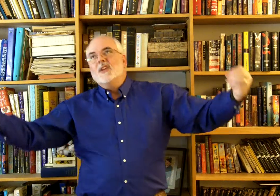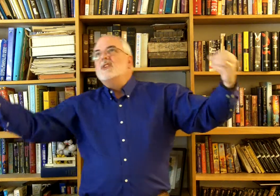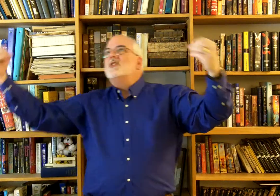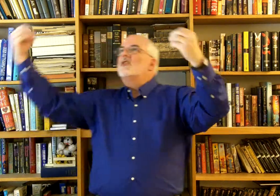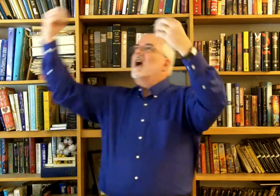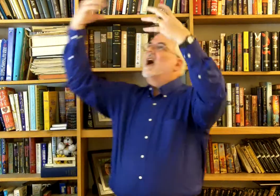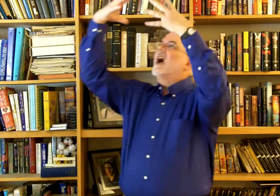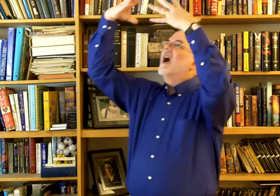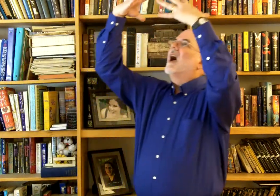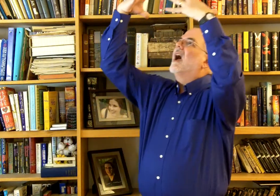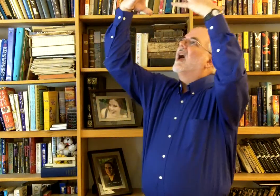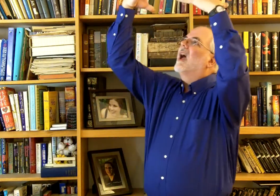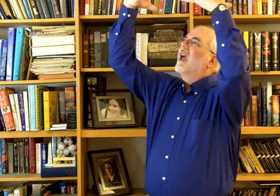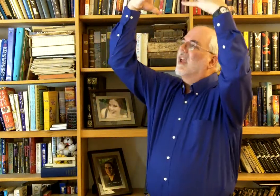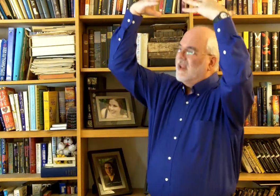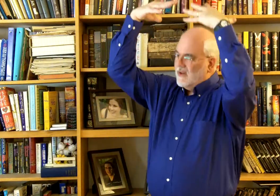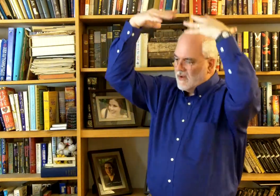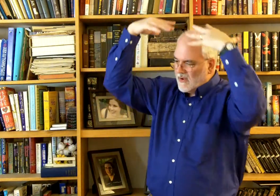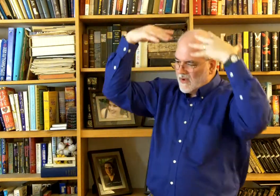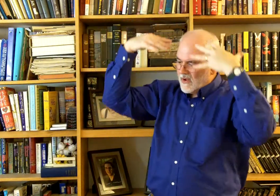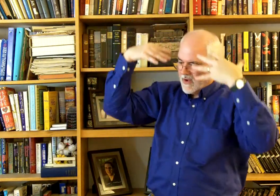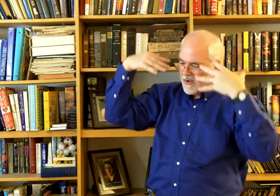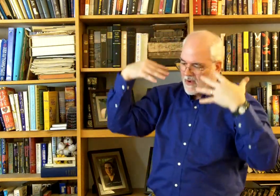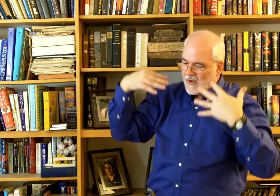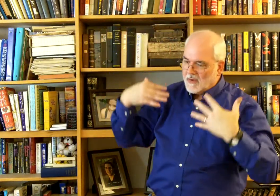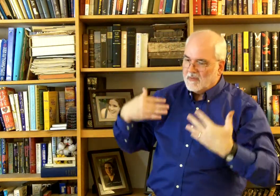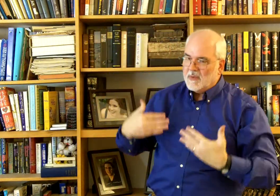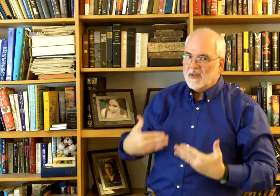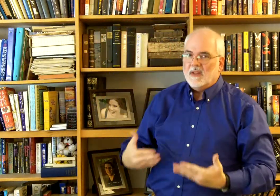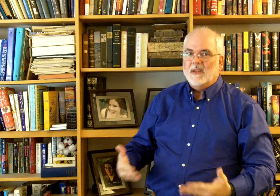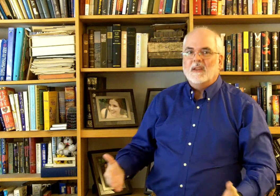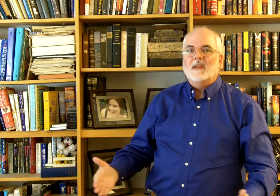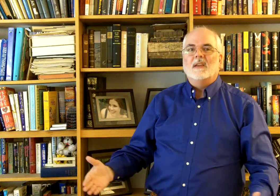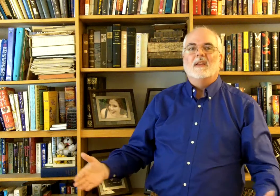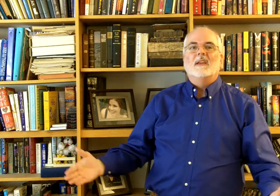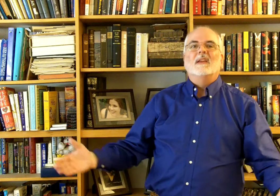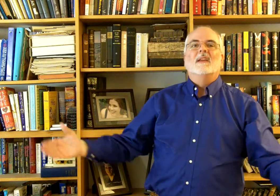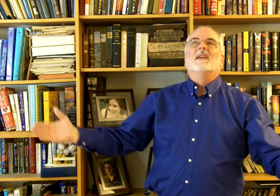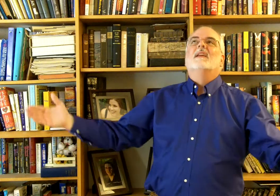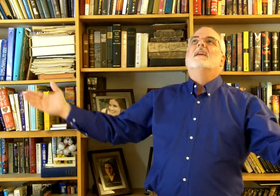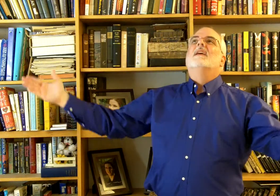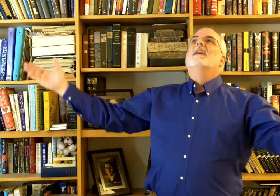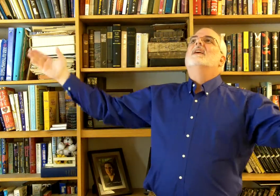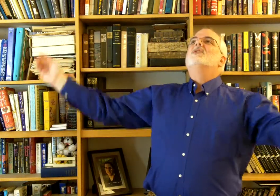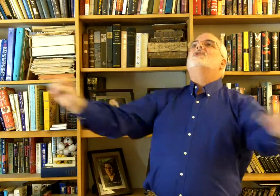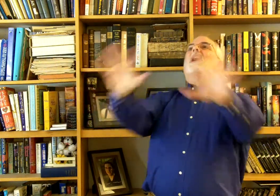Shine upon me Shine Shine